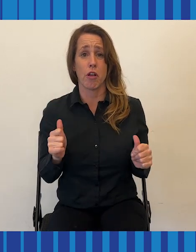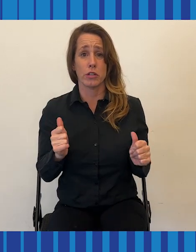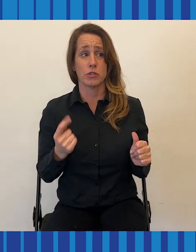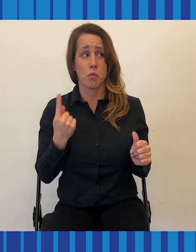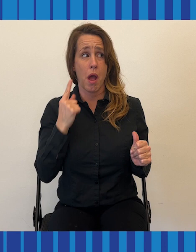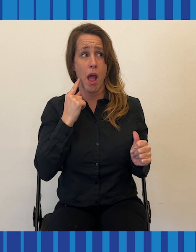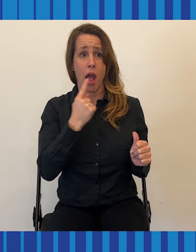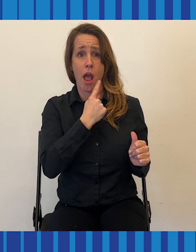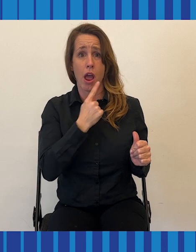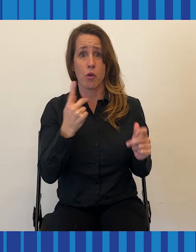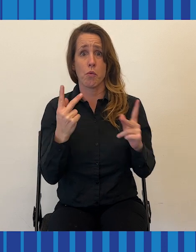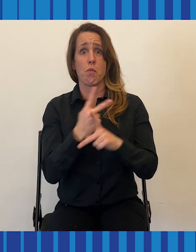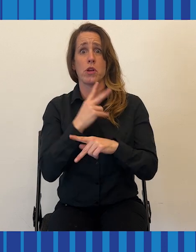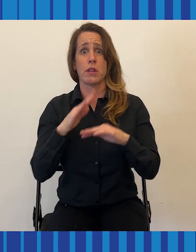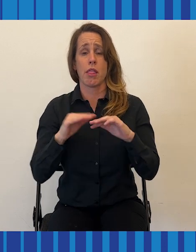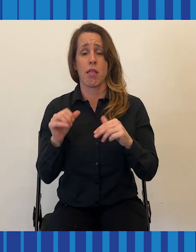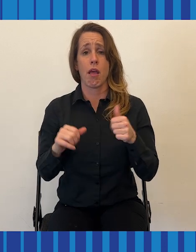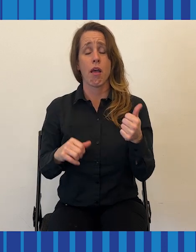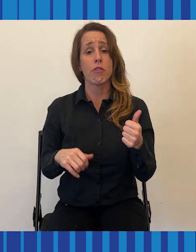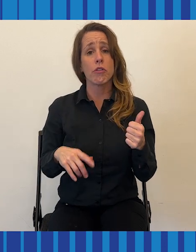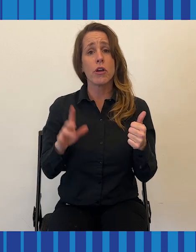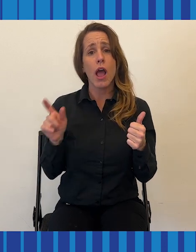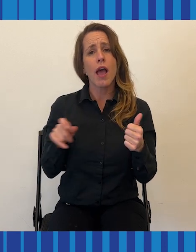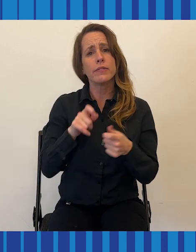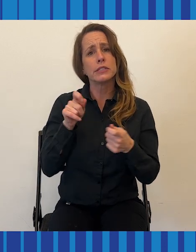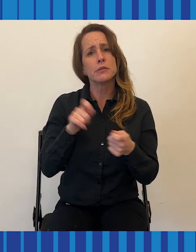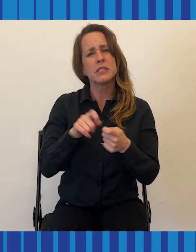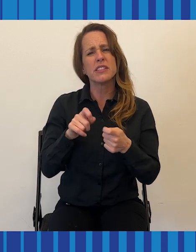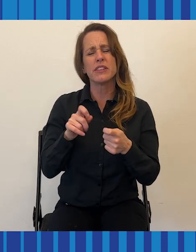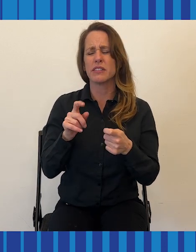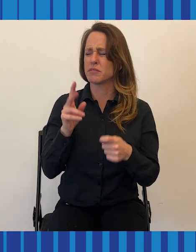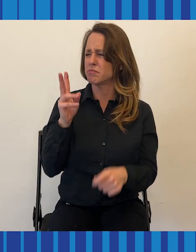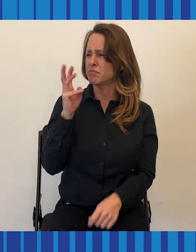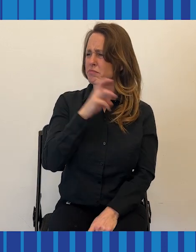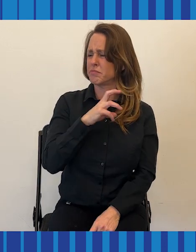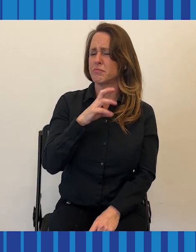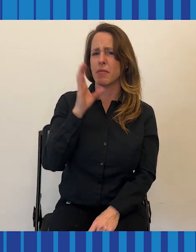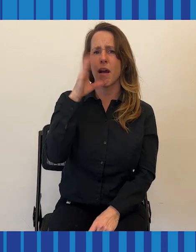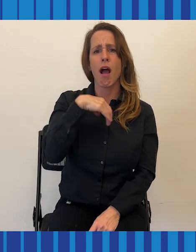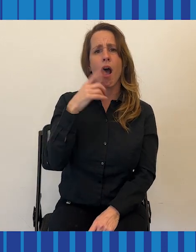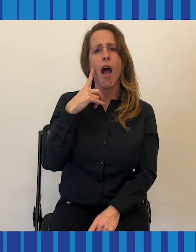He also has a peculiar condition called diplocusis.